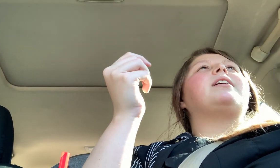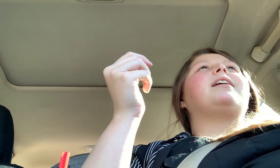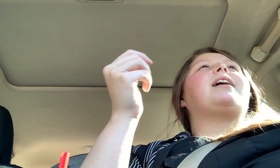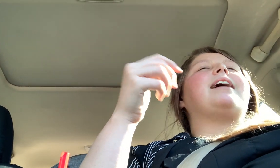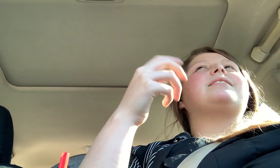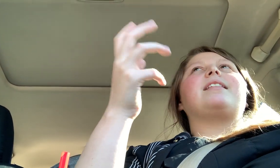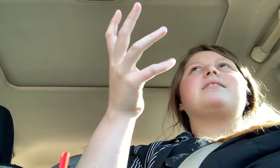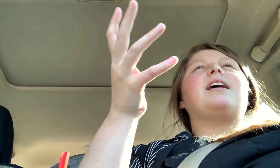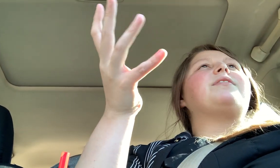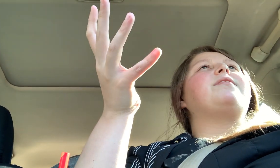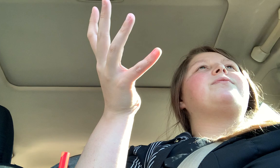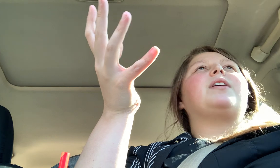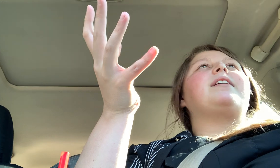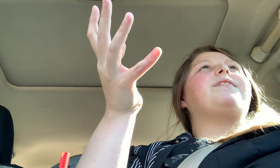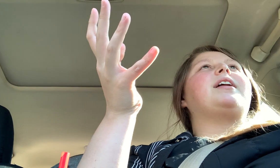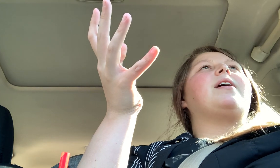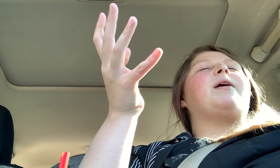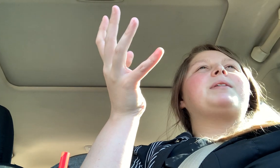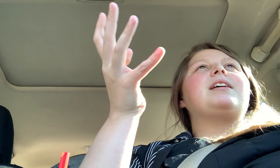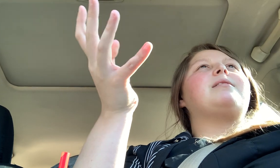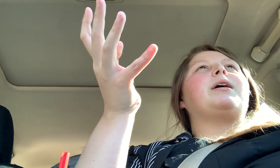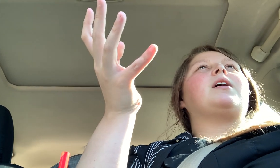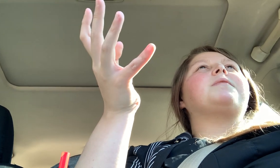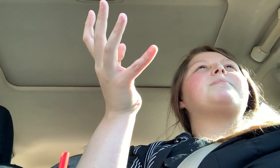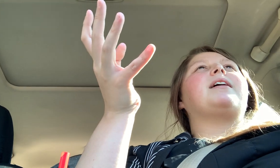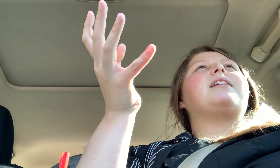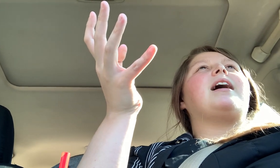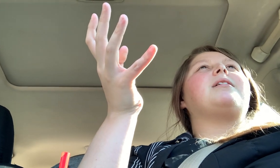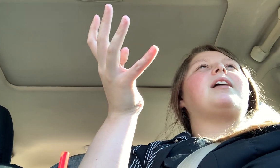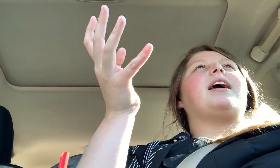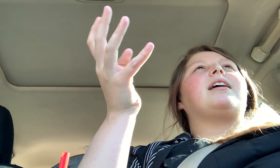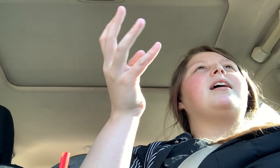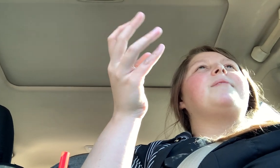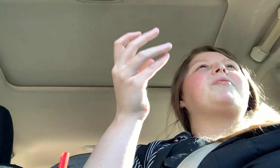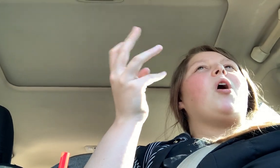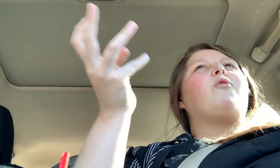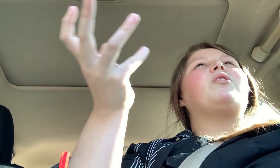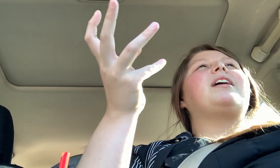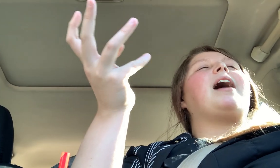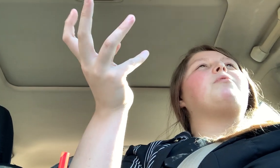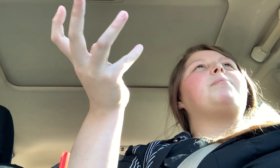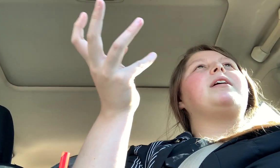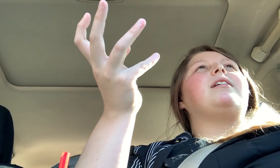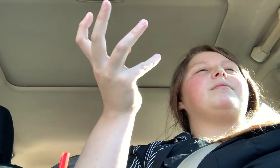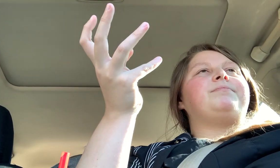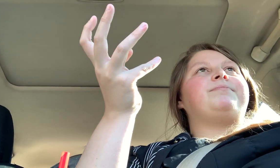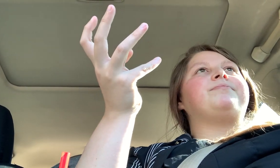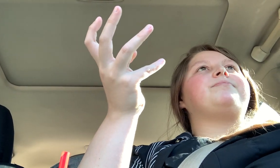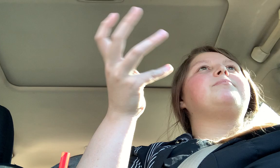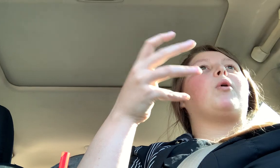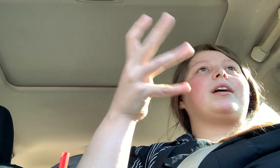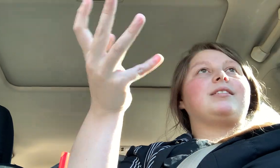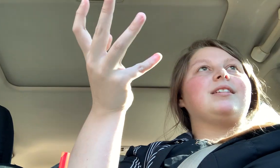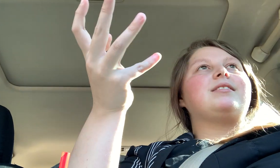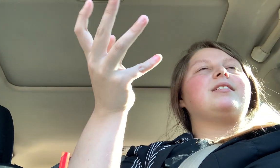I say this in every freaking video, I'm getting on my nerves about that. Like hopefully I will be more consistent